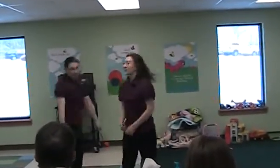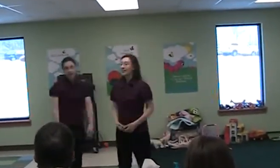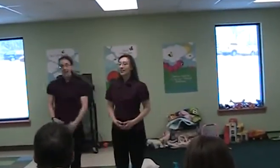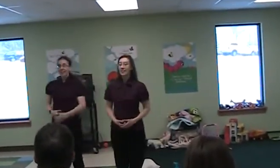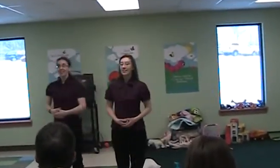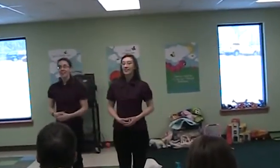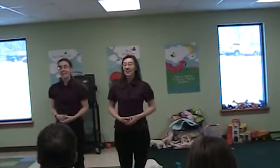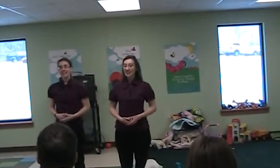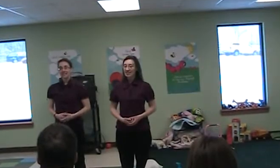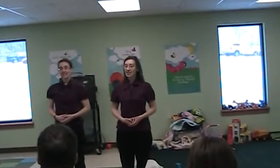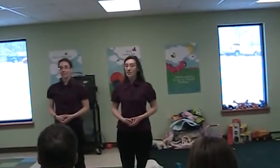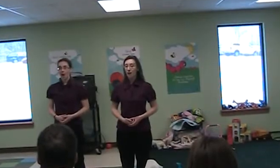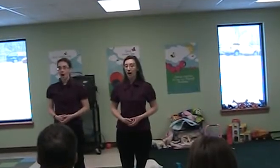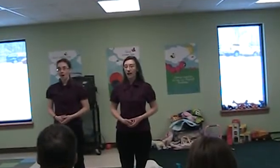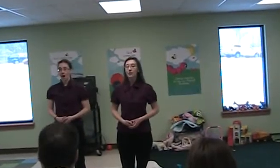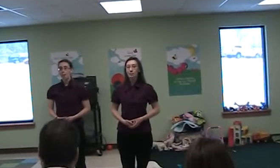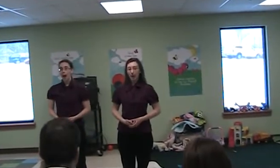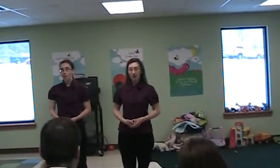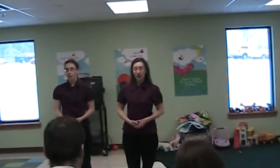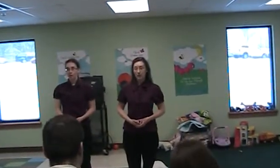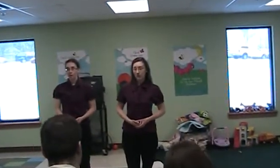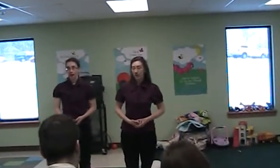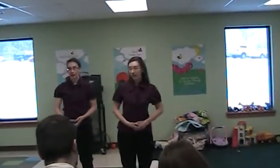The Innocents Abroad by Mark Twain.